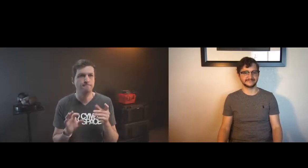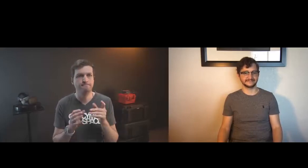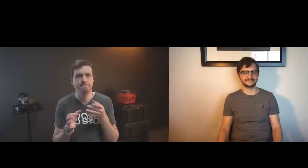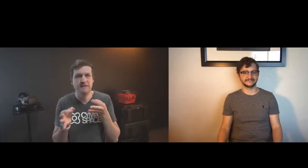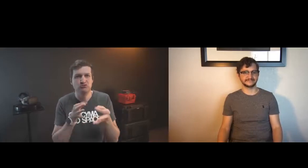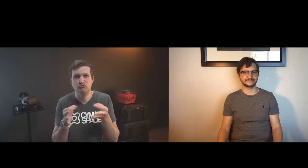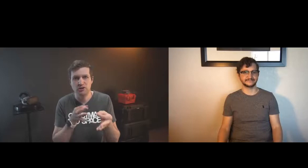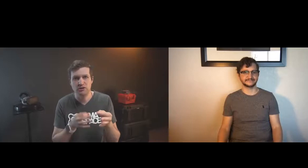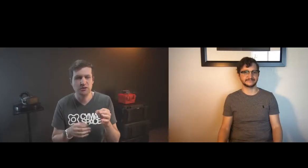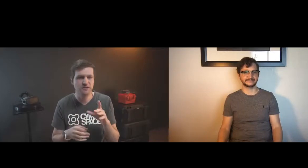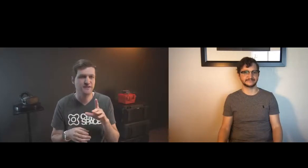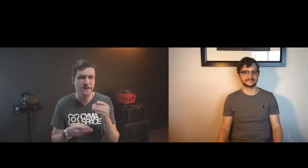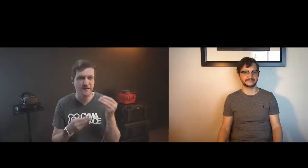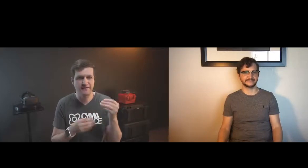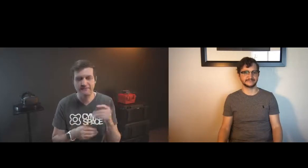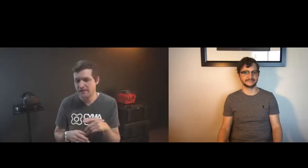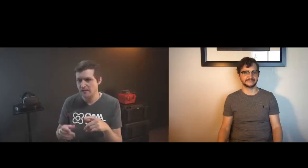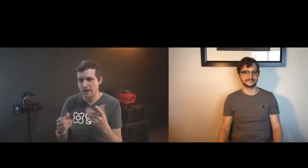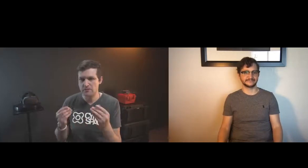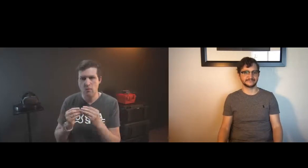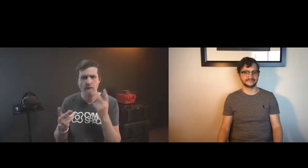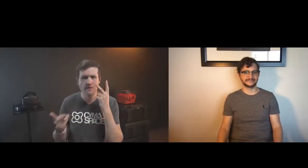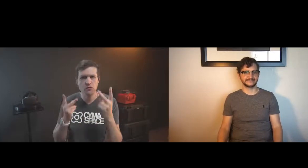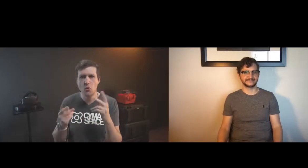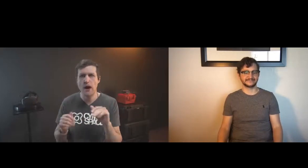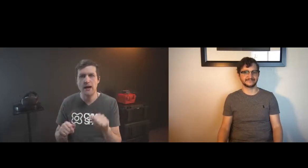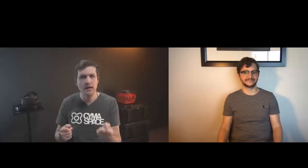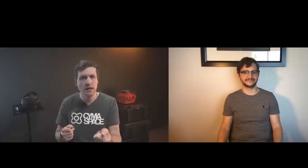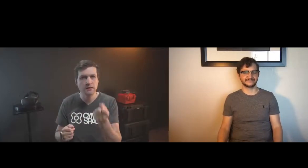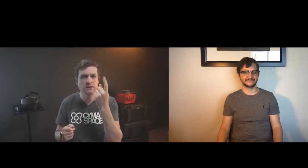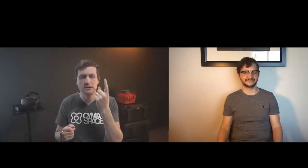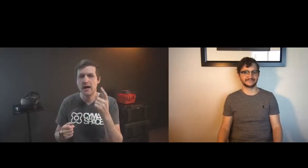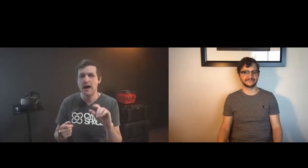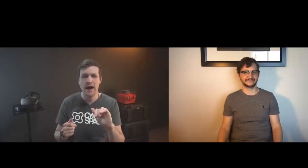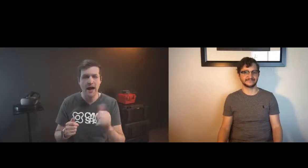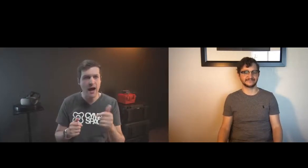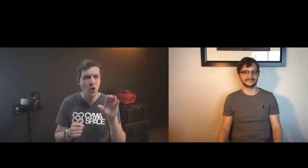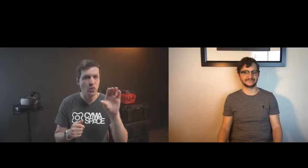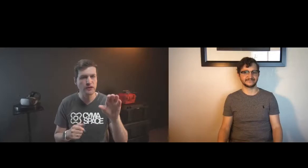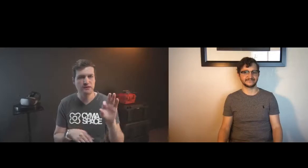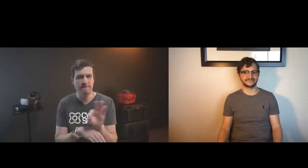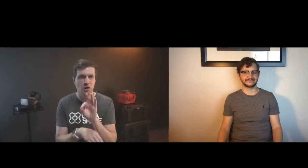a lot of code it's much more low level descriptions it's much more visual